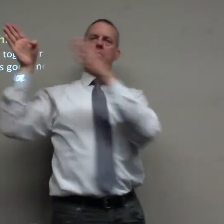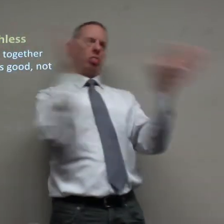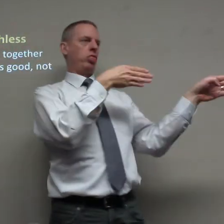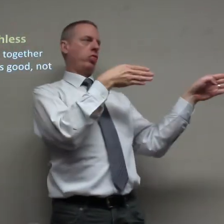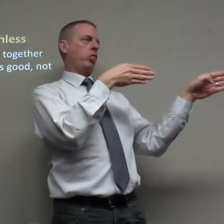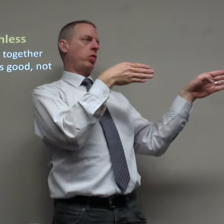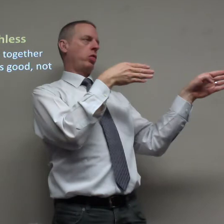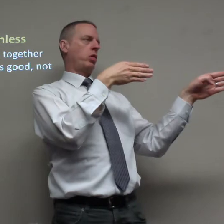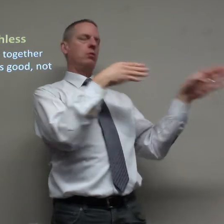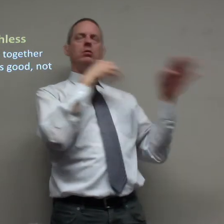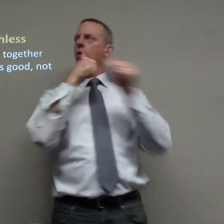to stray from the power